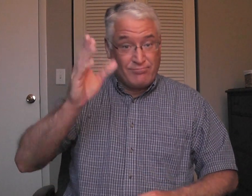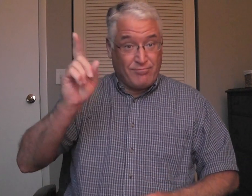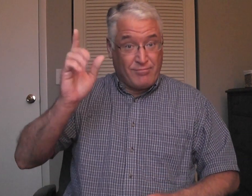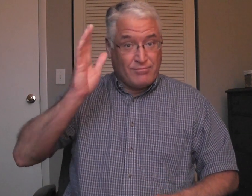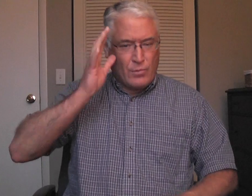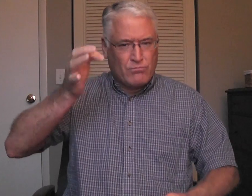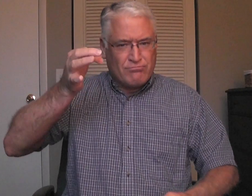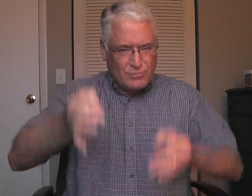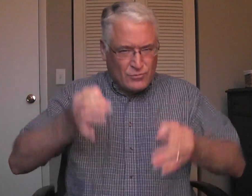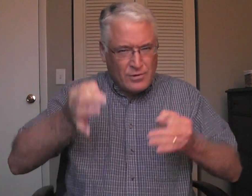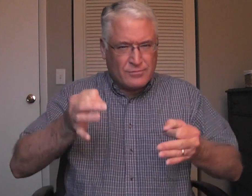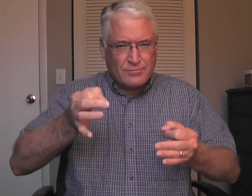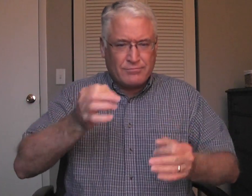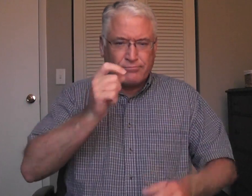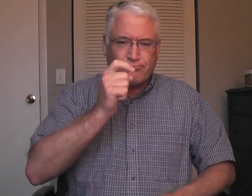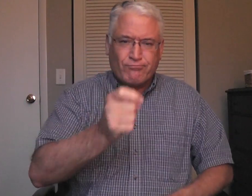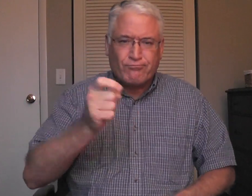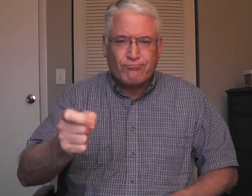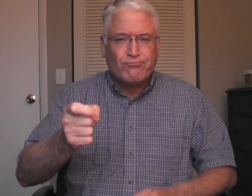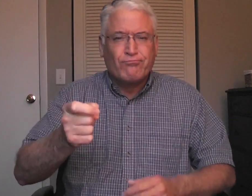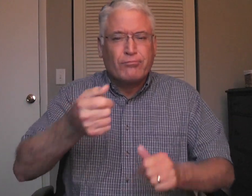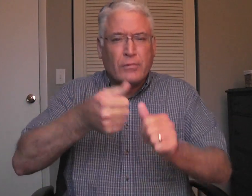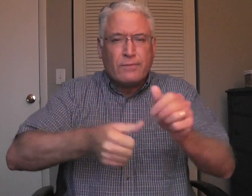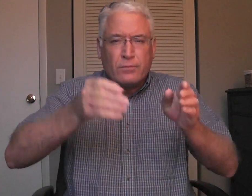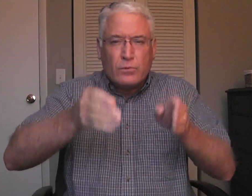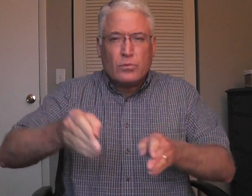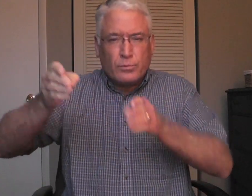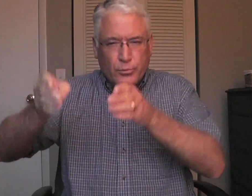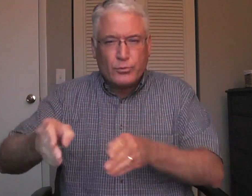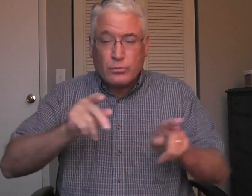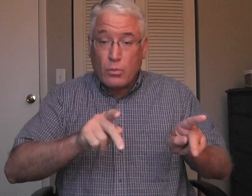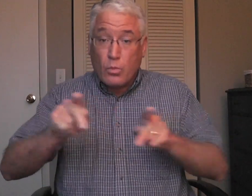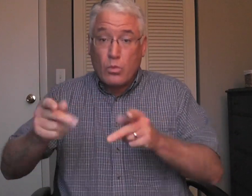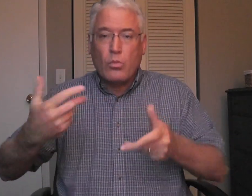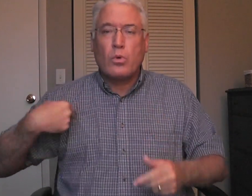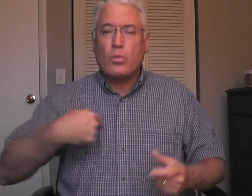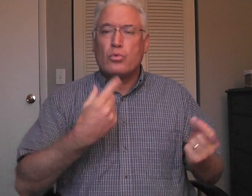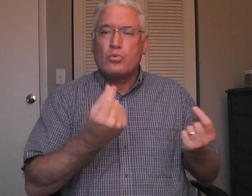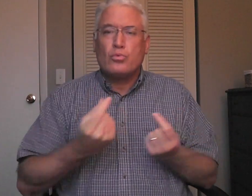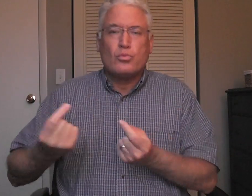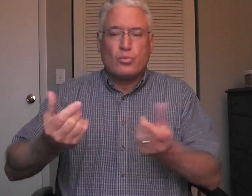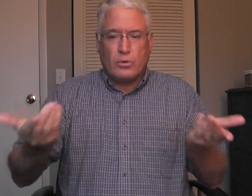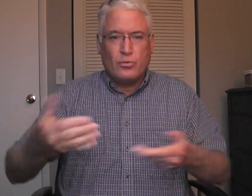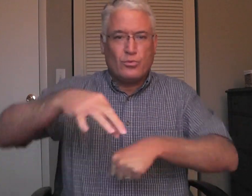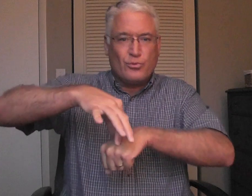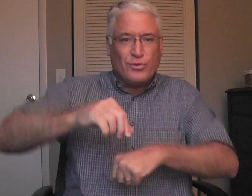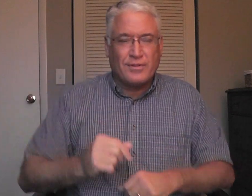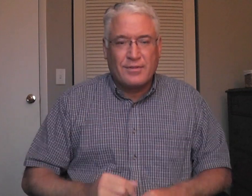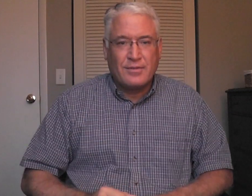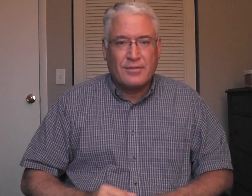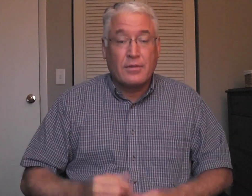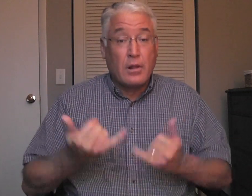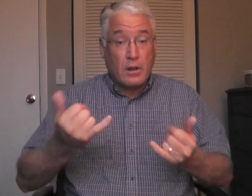God, He will judge each person according to what He does here on earth.